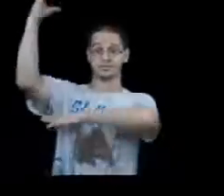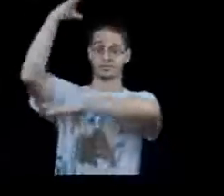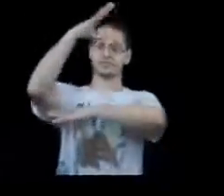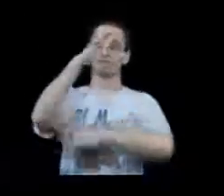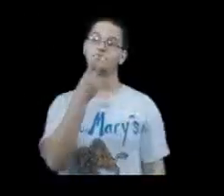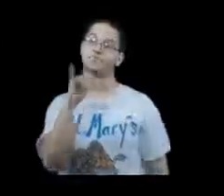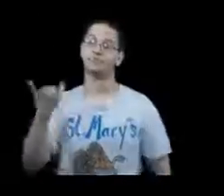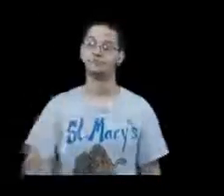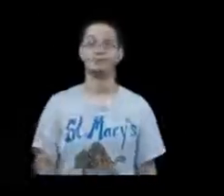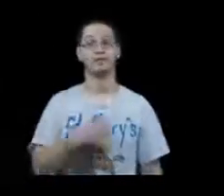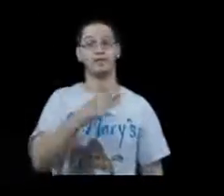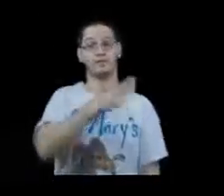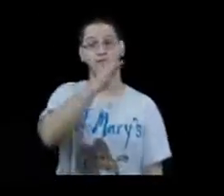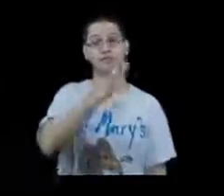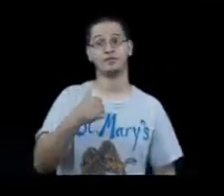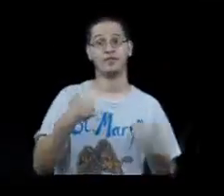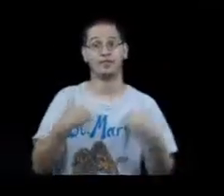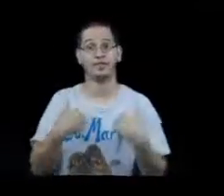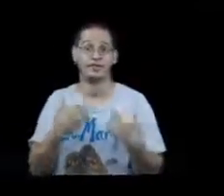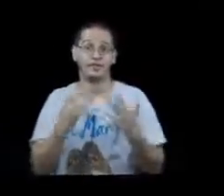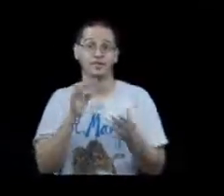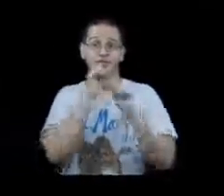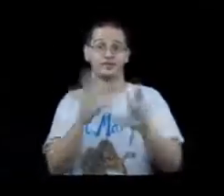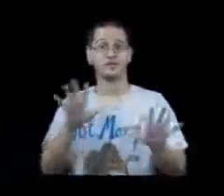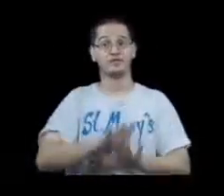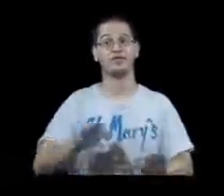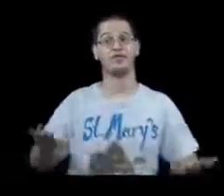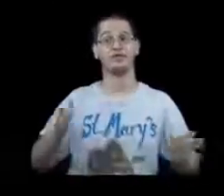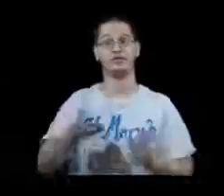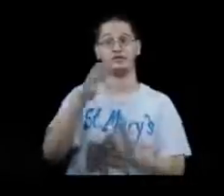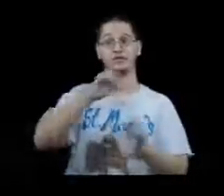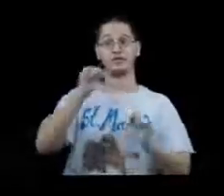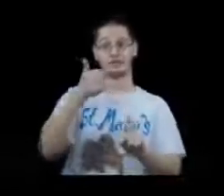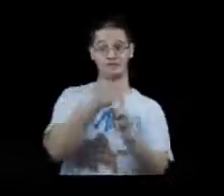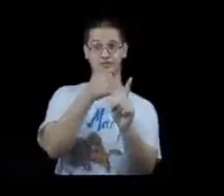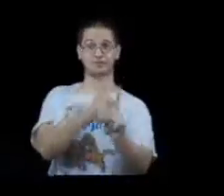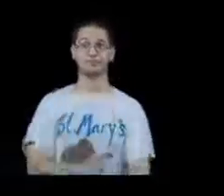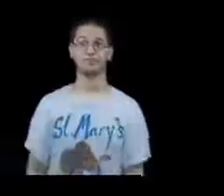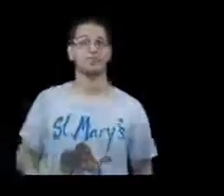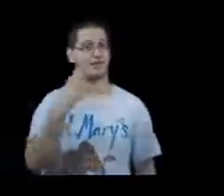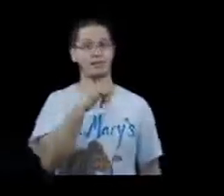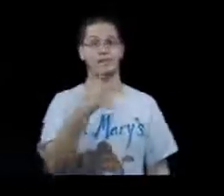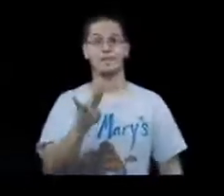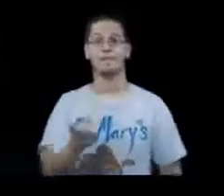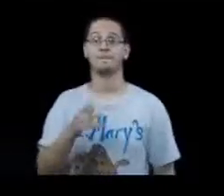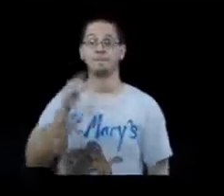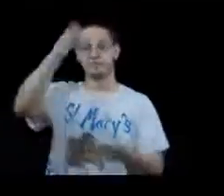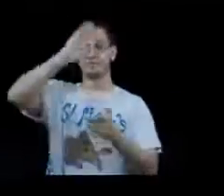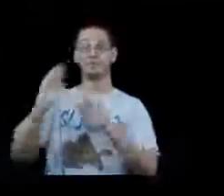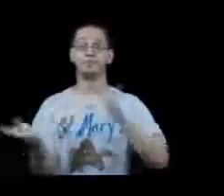Your mama may have blessed a child that's got his own If God has plans for me I hope